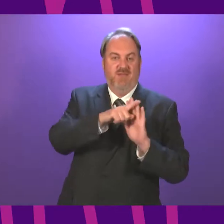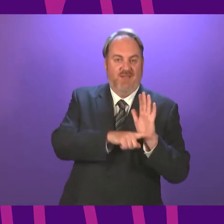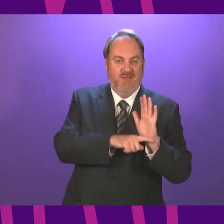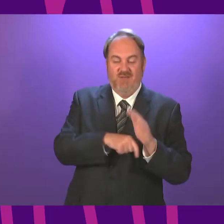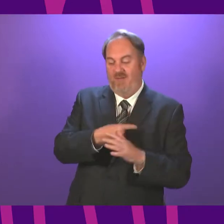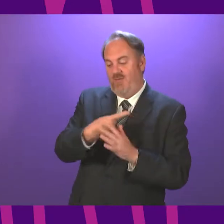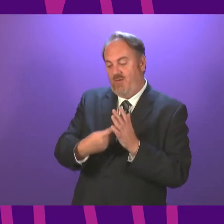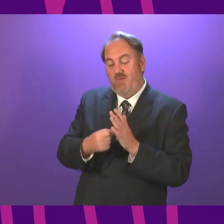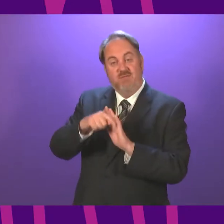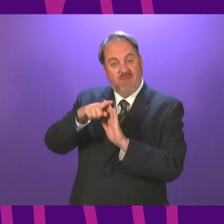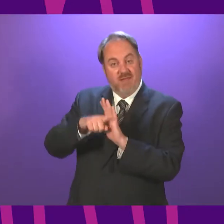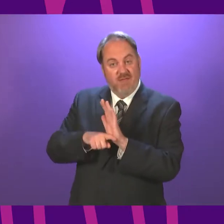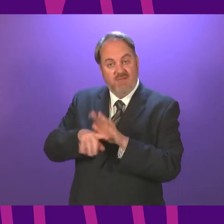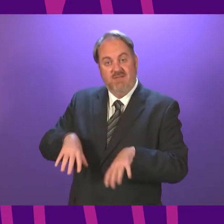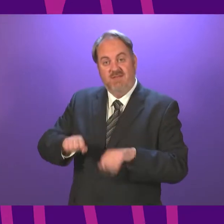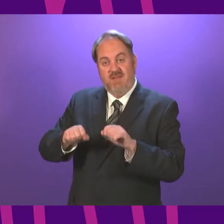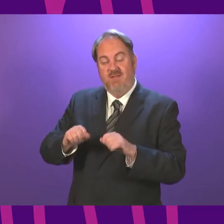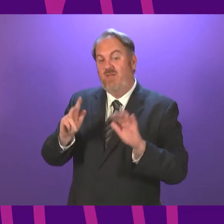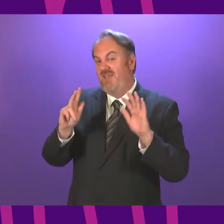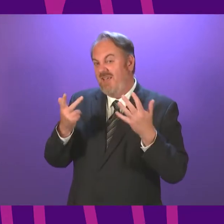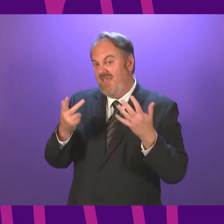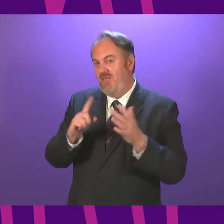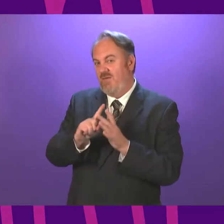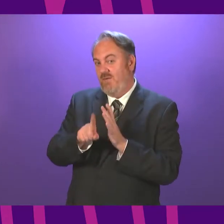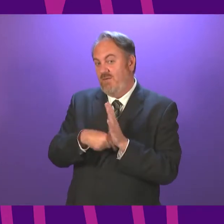regulations came into force on the 8th of June.